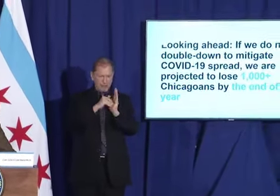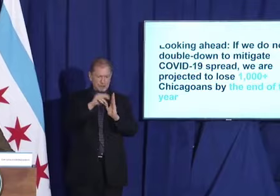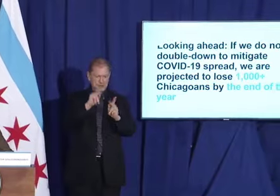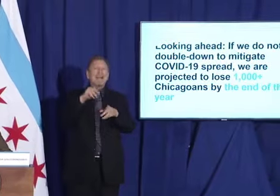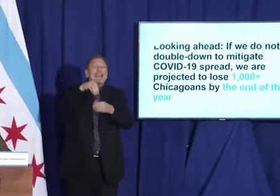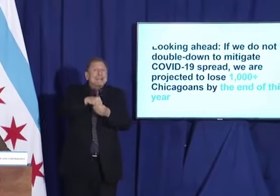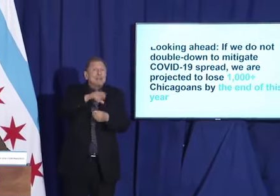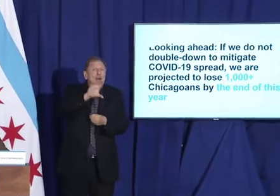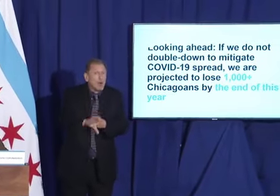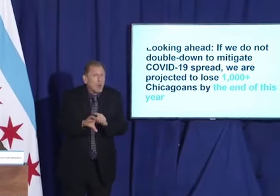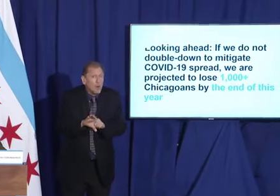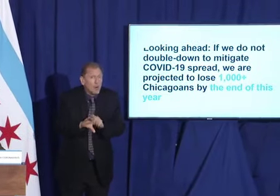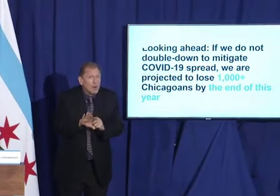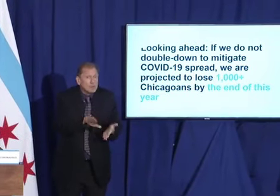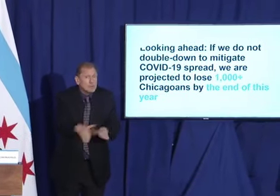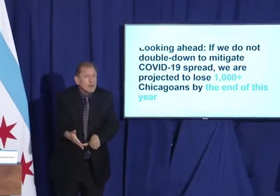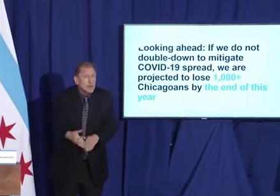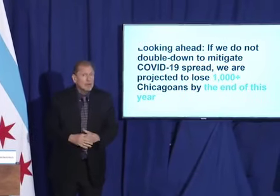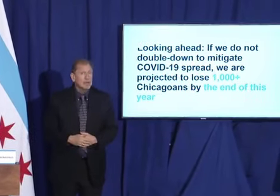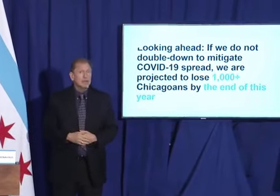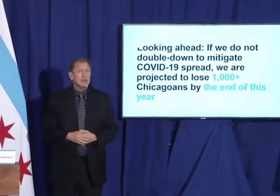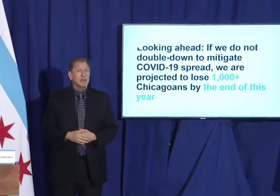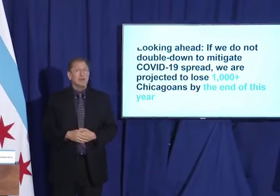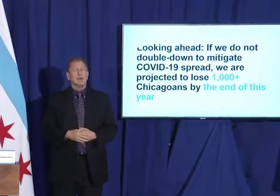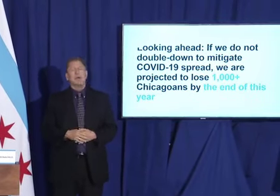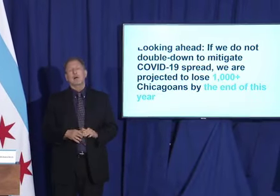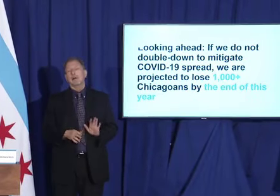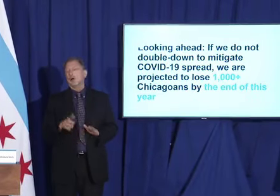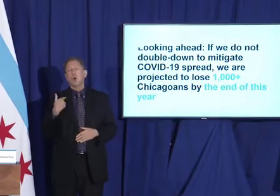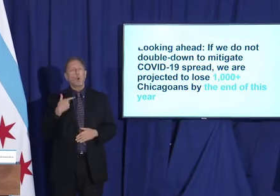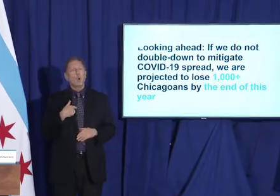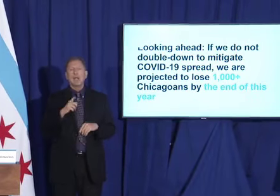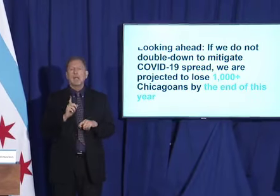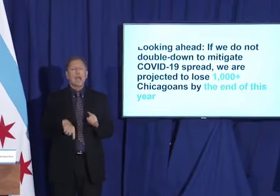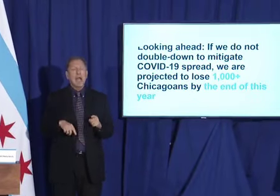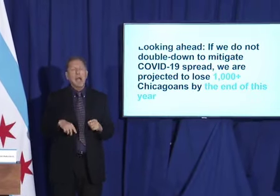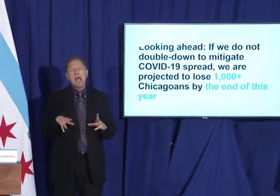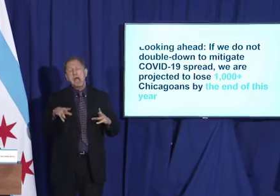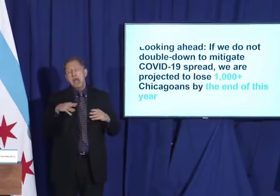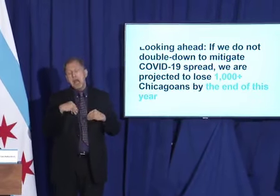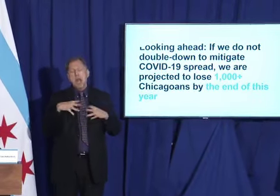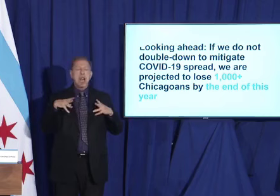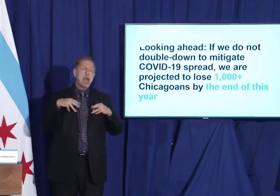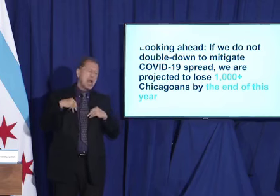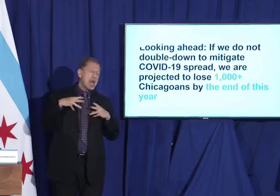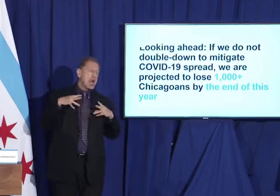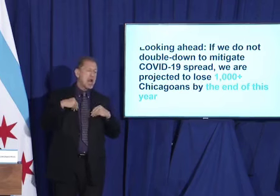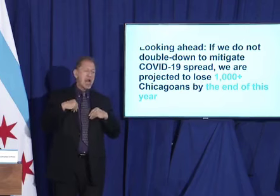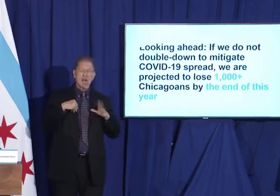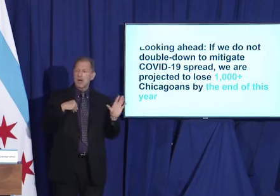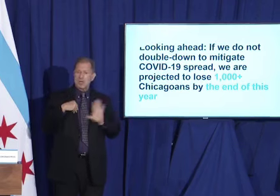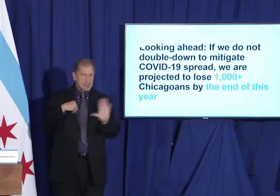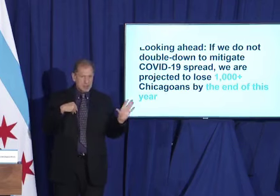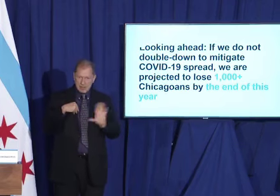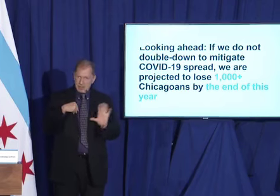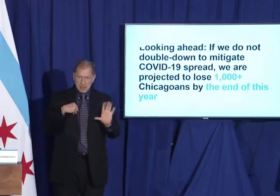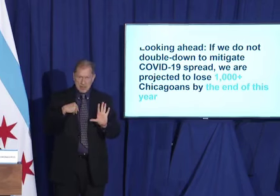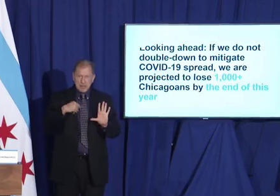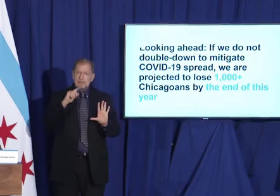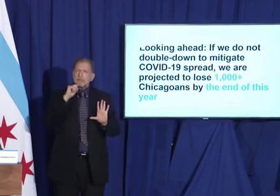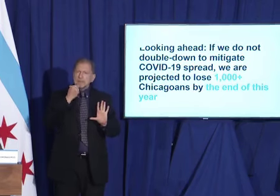None of us can keep maintaining the status quo in the face of this very stark reality. country.